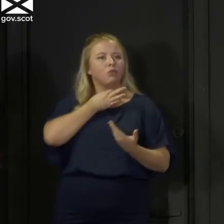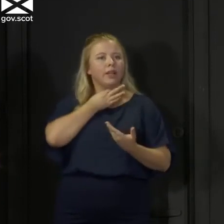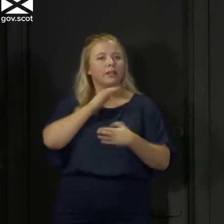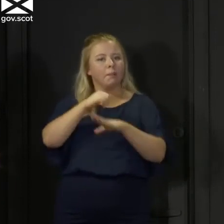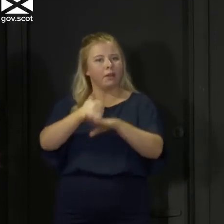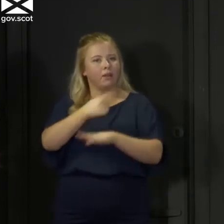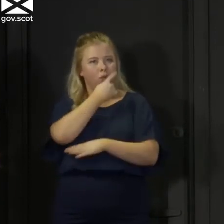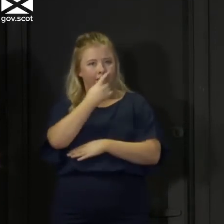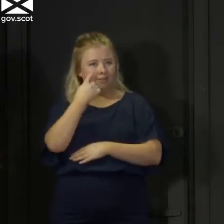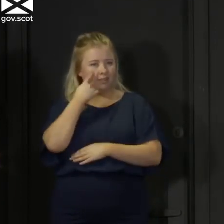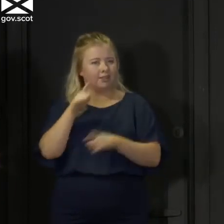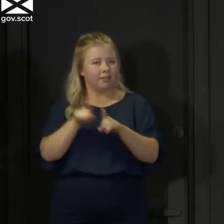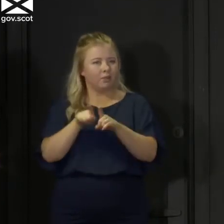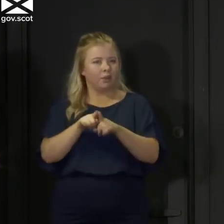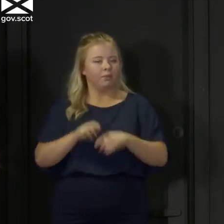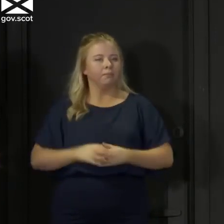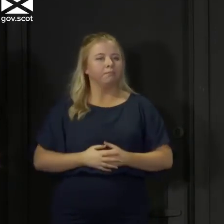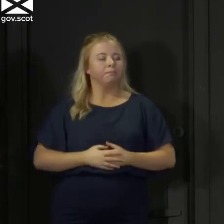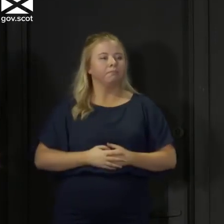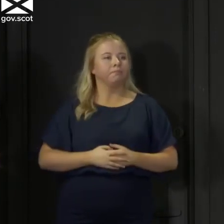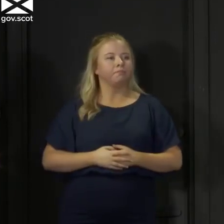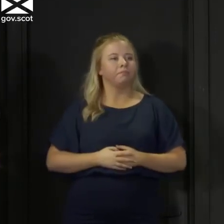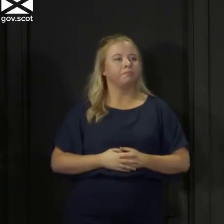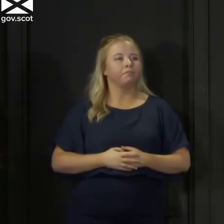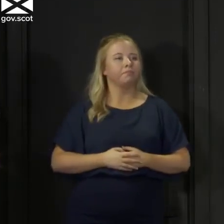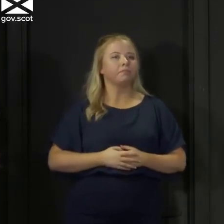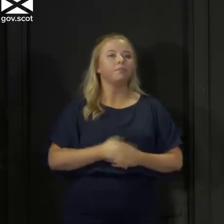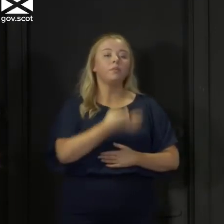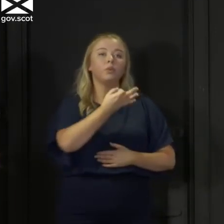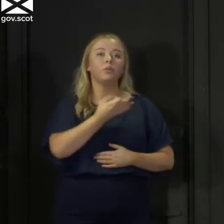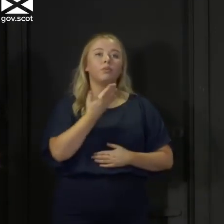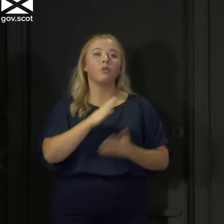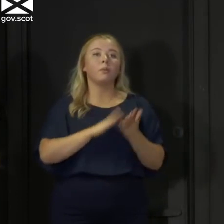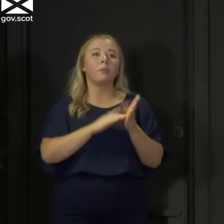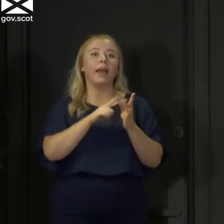that we have at our disposal. Michael Blackley from the Mail.